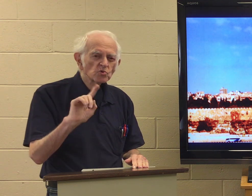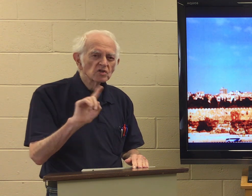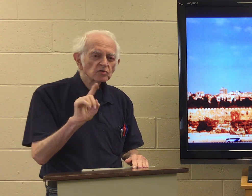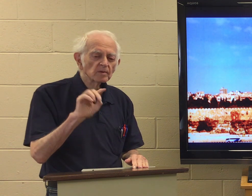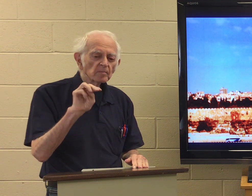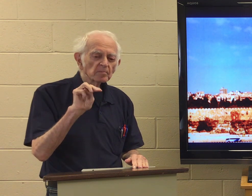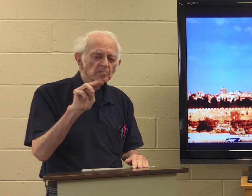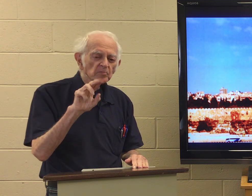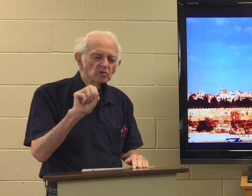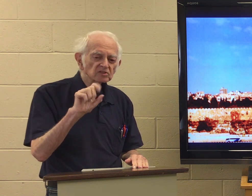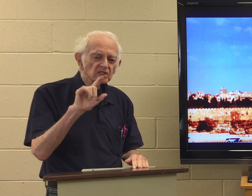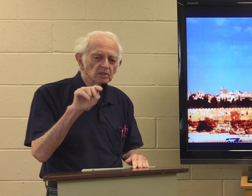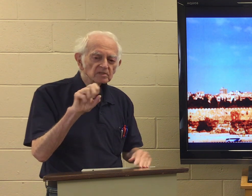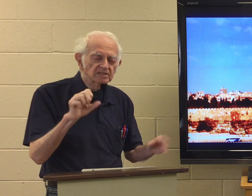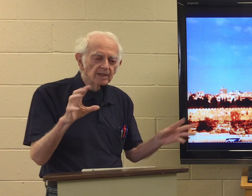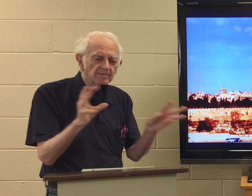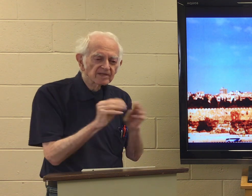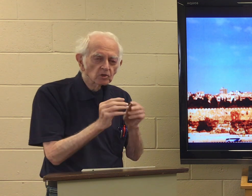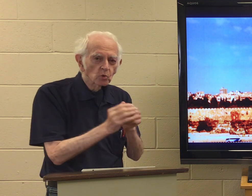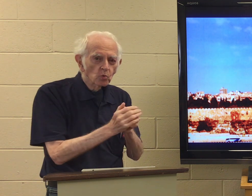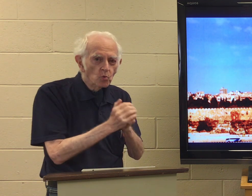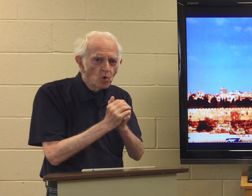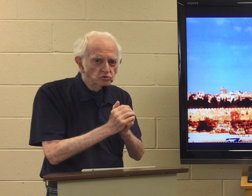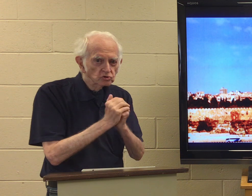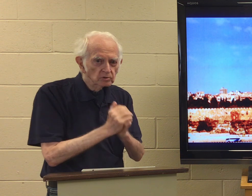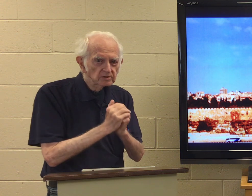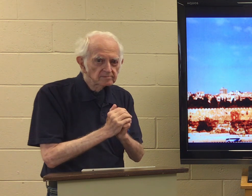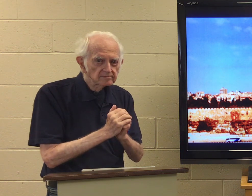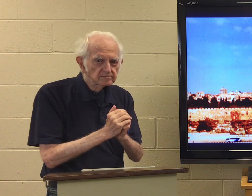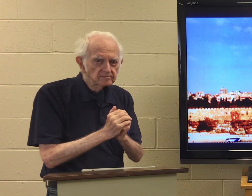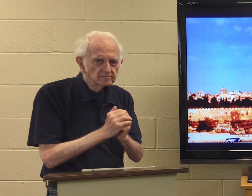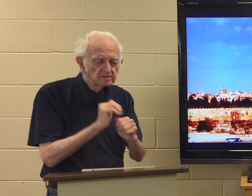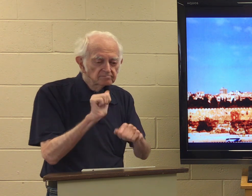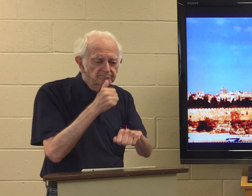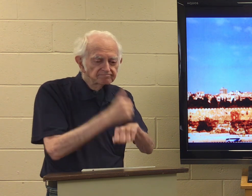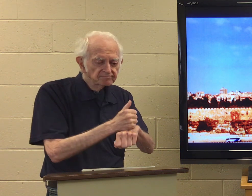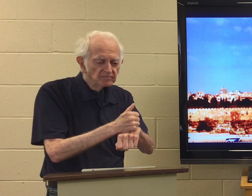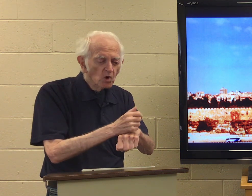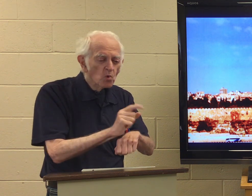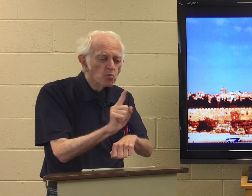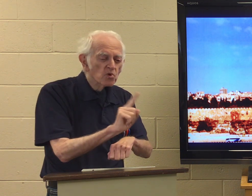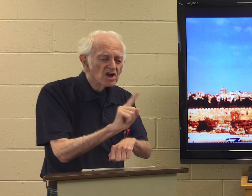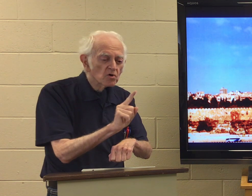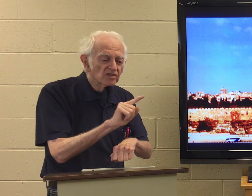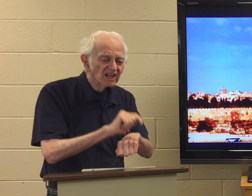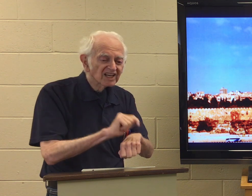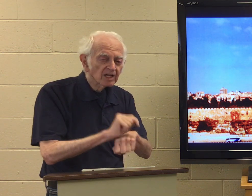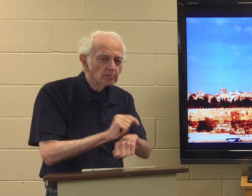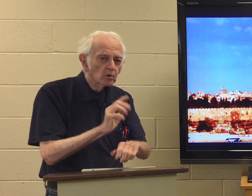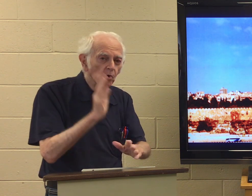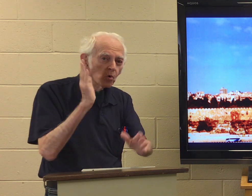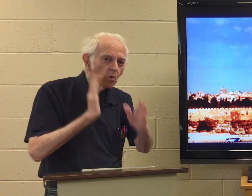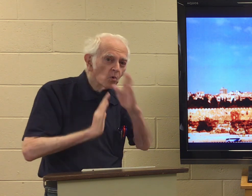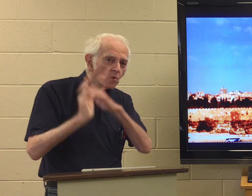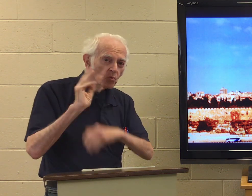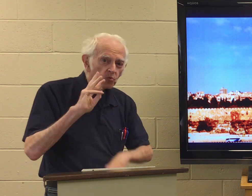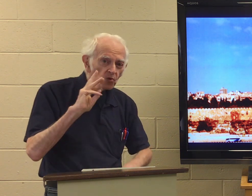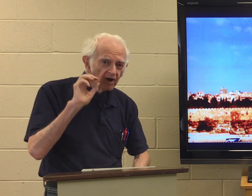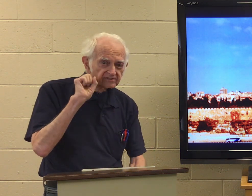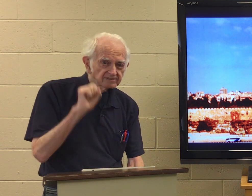Where Muslims meet and worship. It's established where the temple was a long